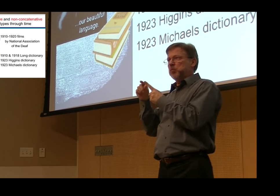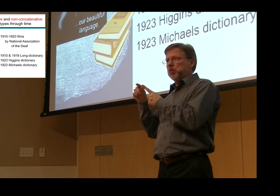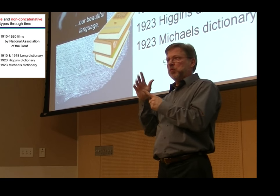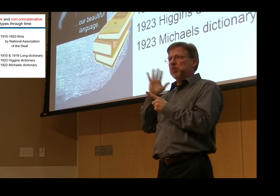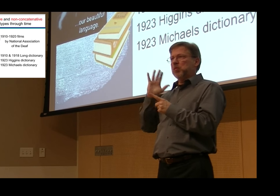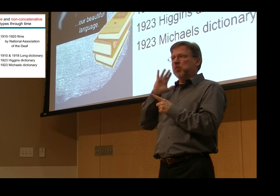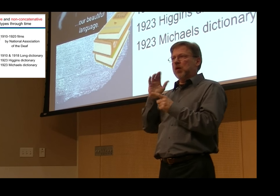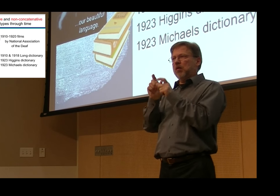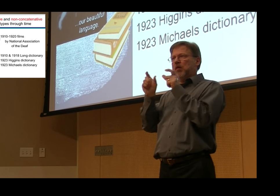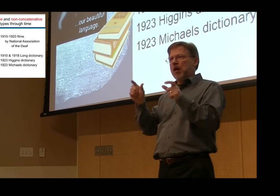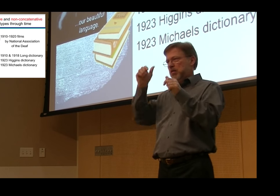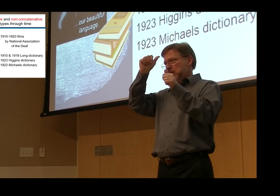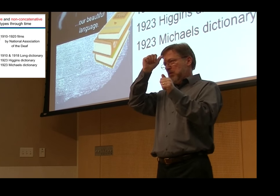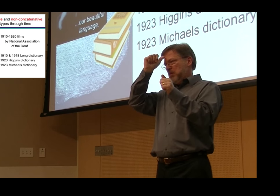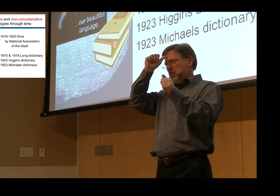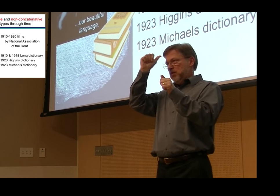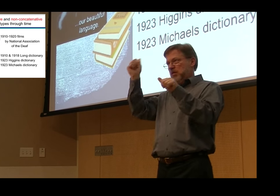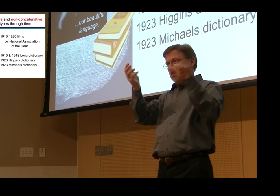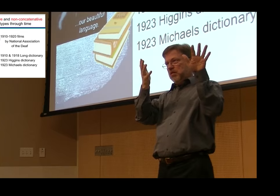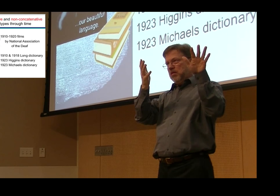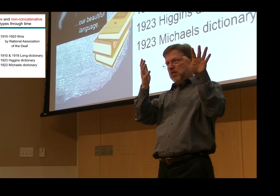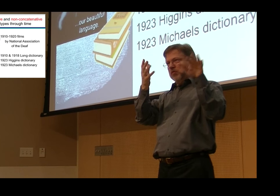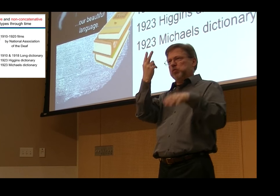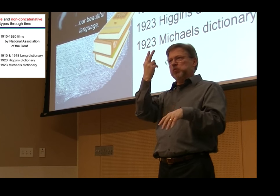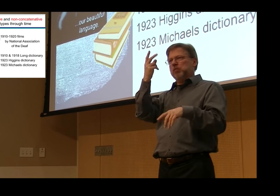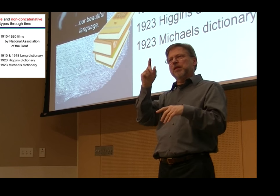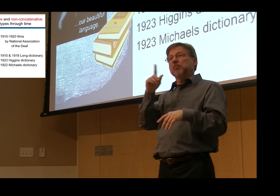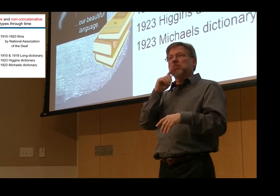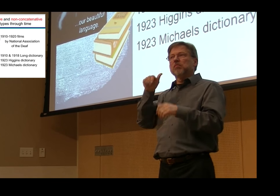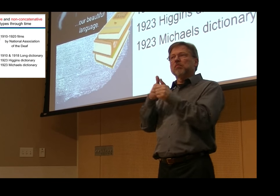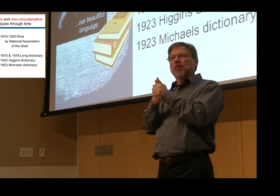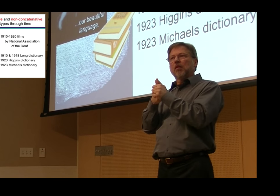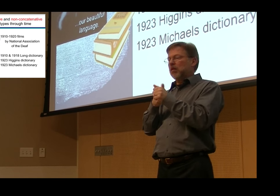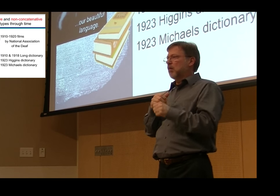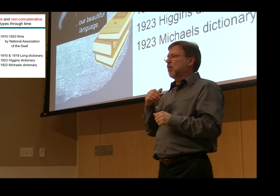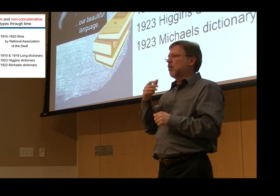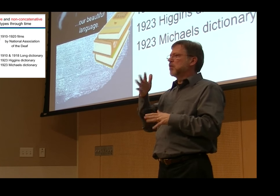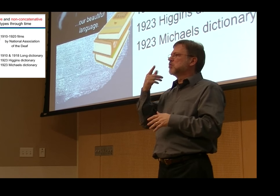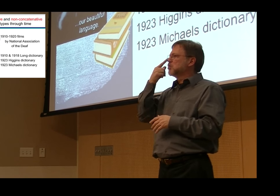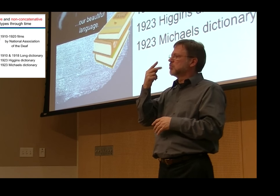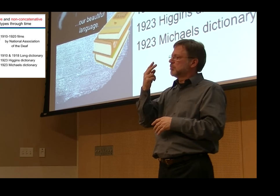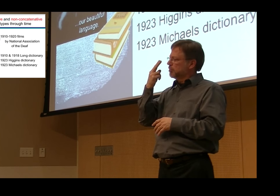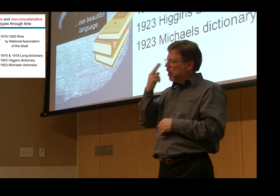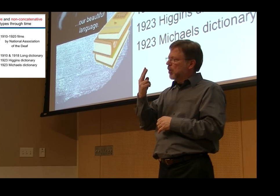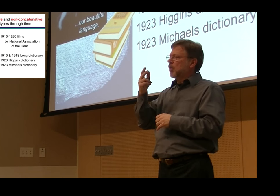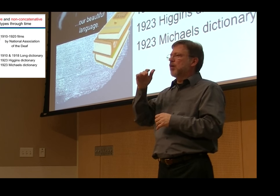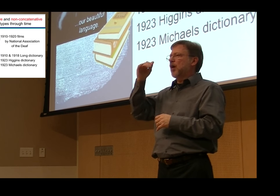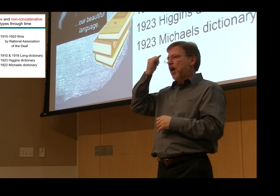the signed forms during their period. For example, with father, you see there are two different